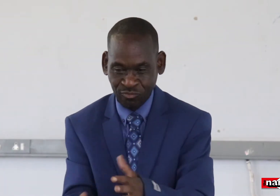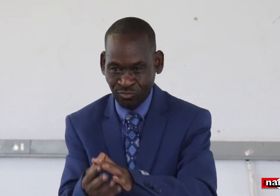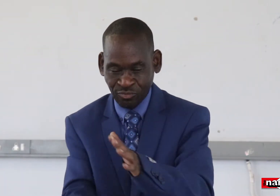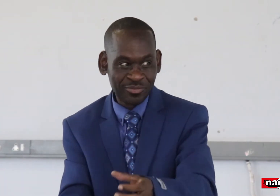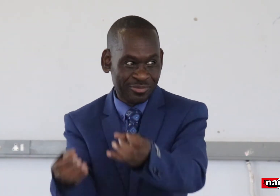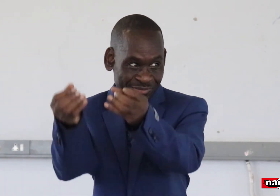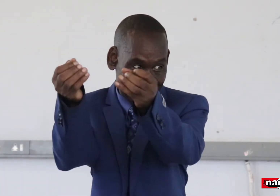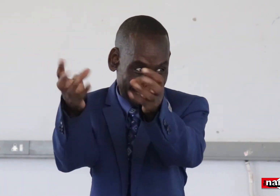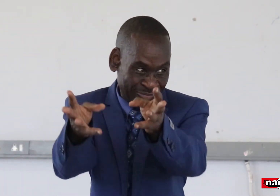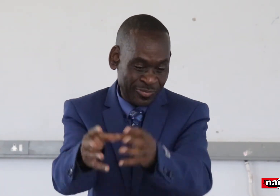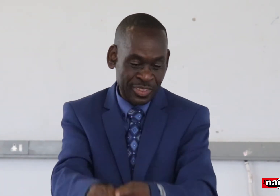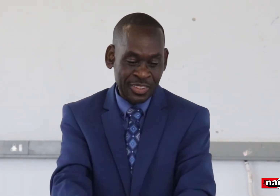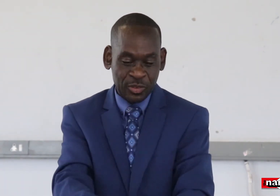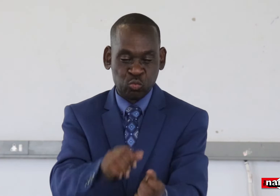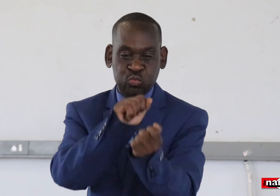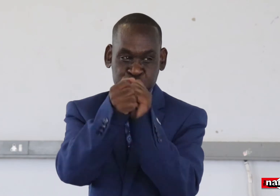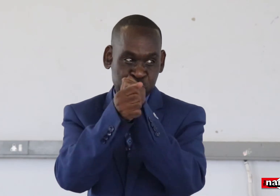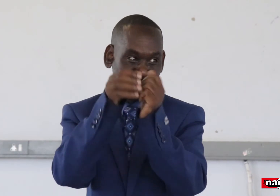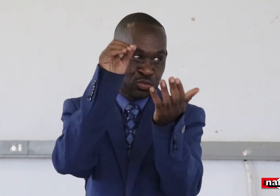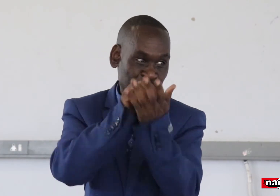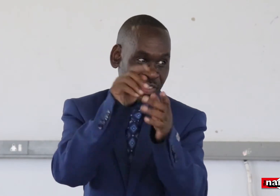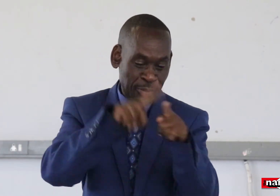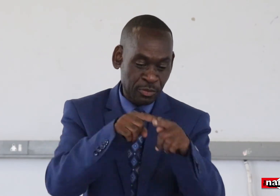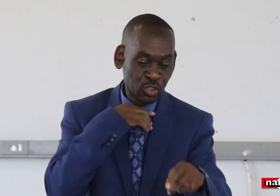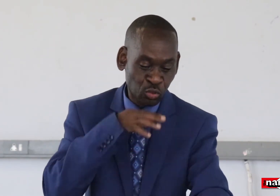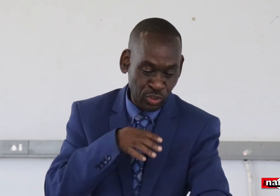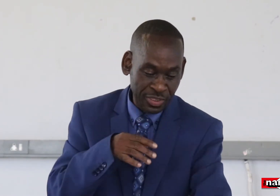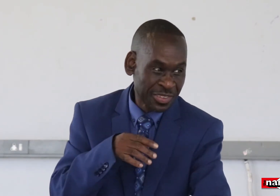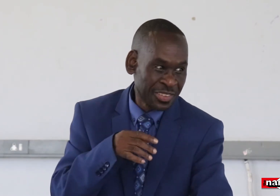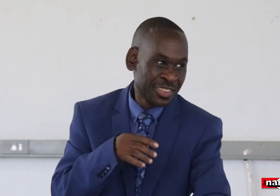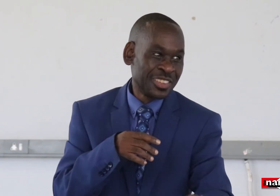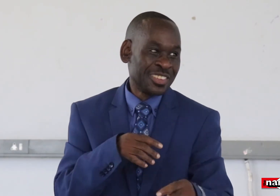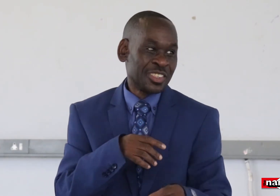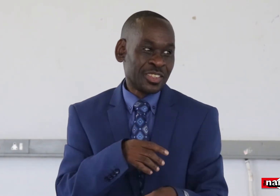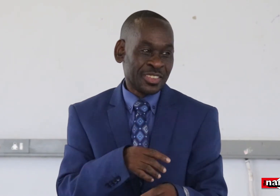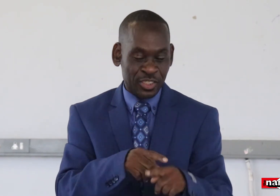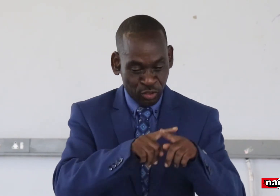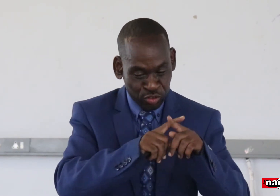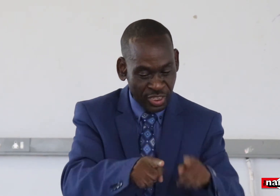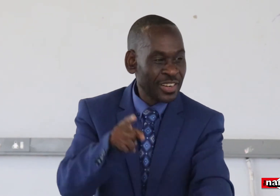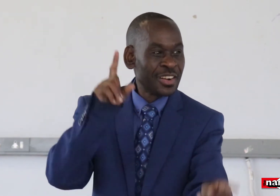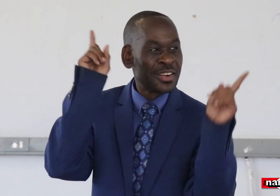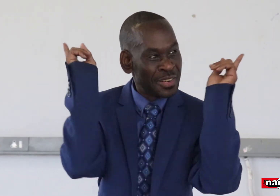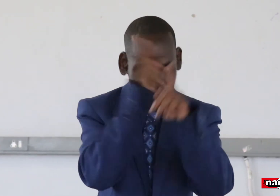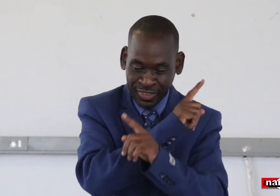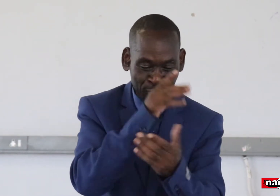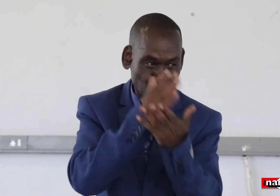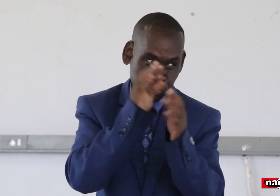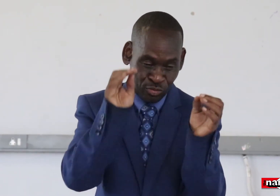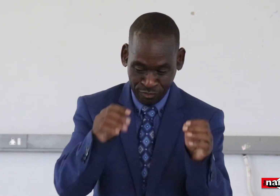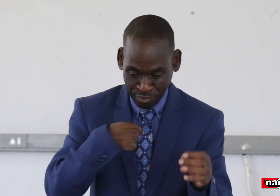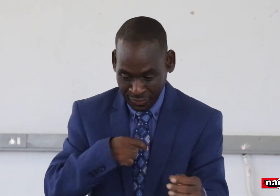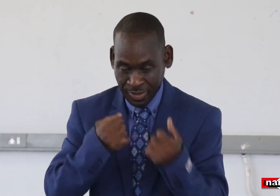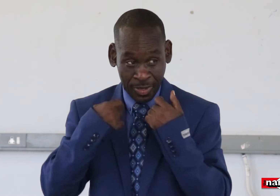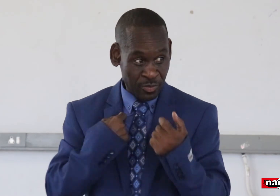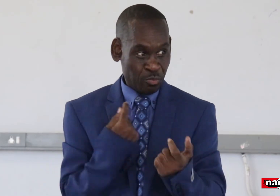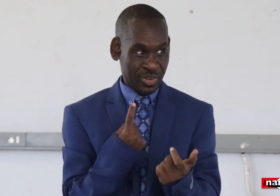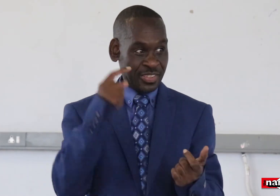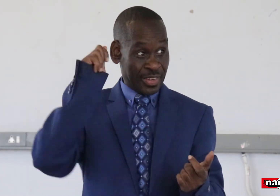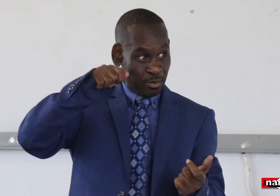But the minister is too slow to take action. Now considering this story in